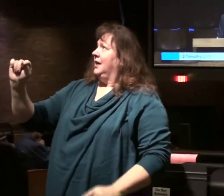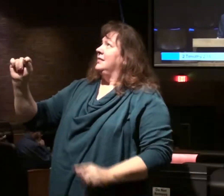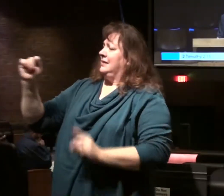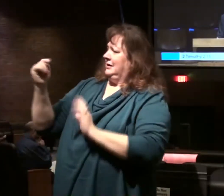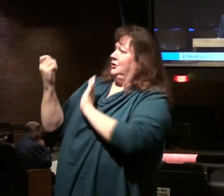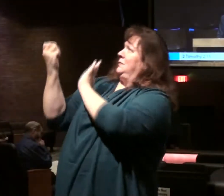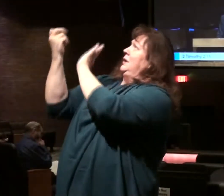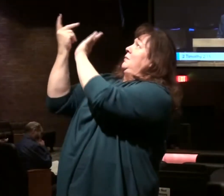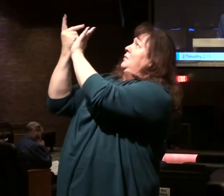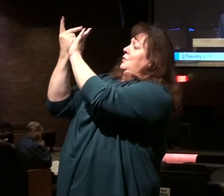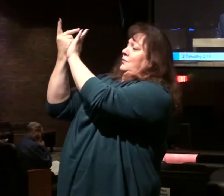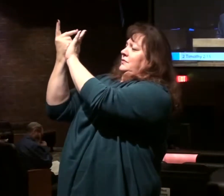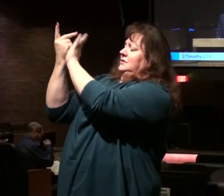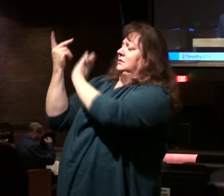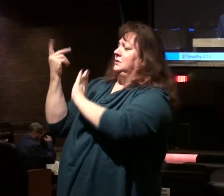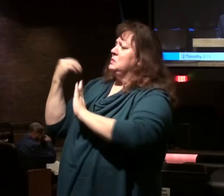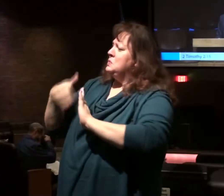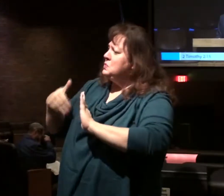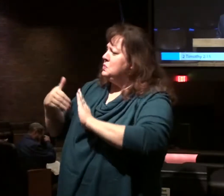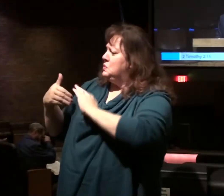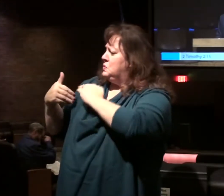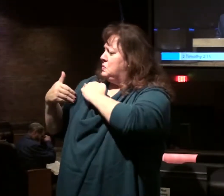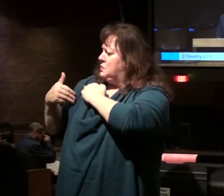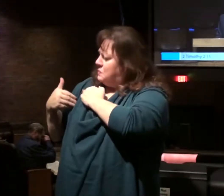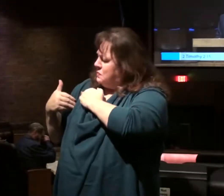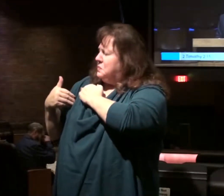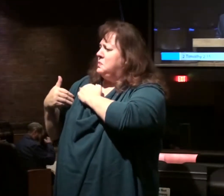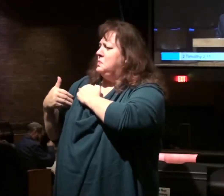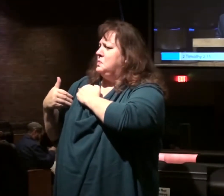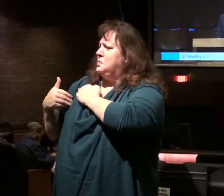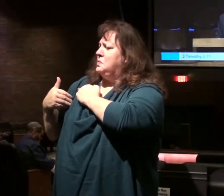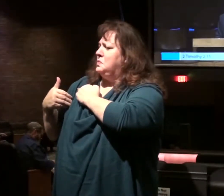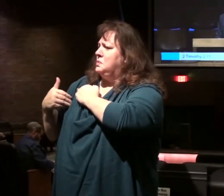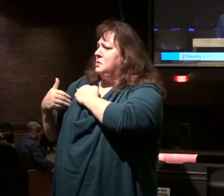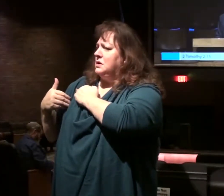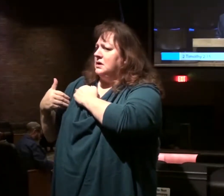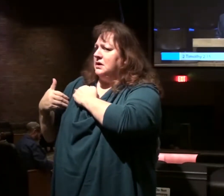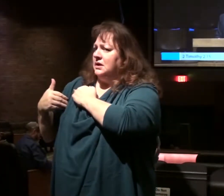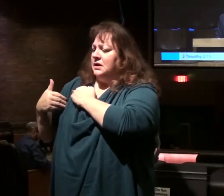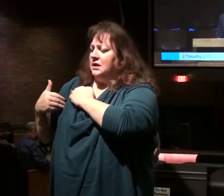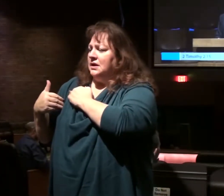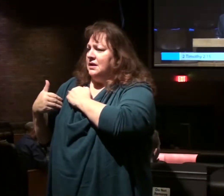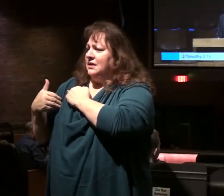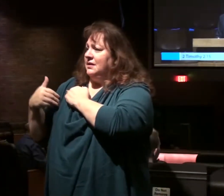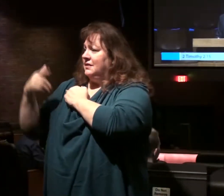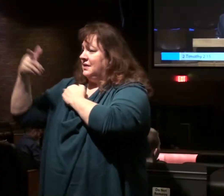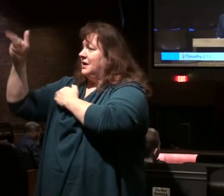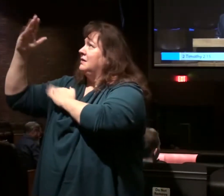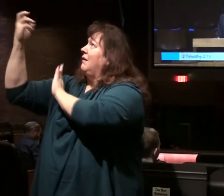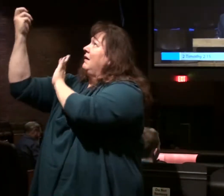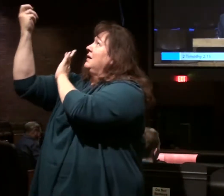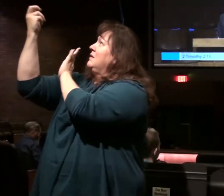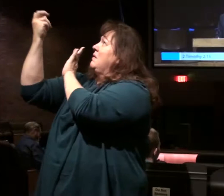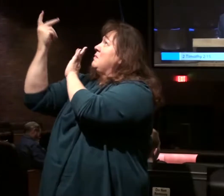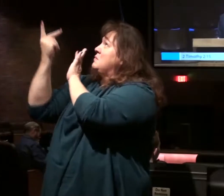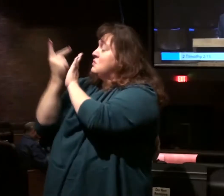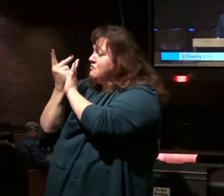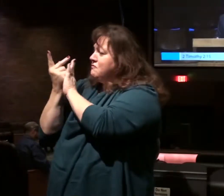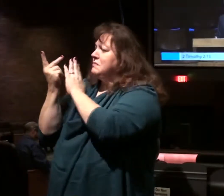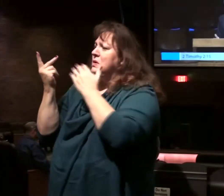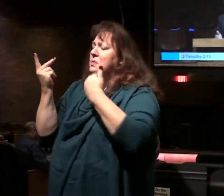God of what greater responsibility than to be approved by our God.